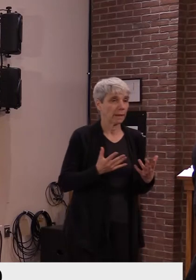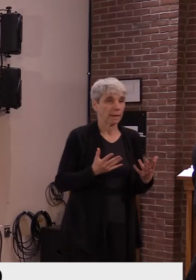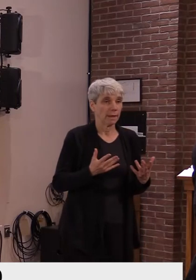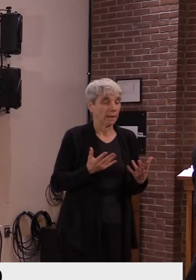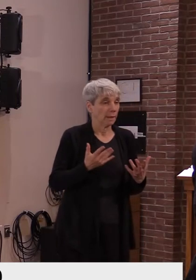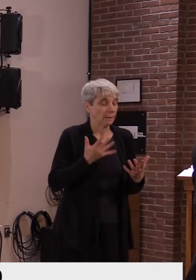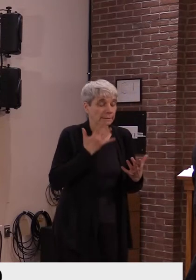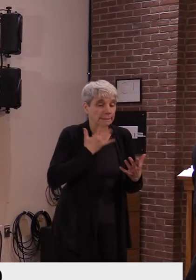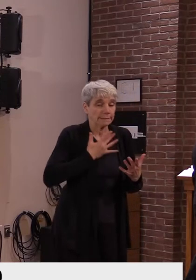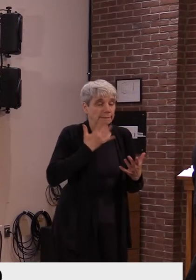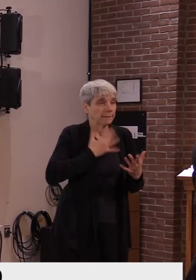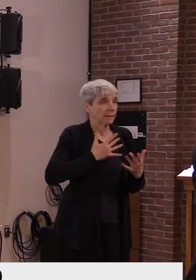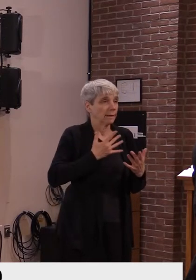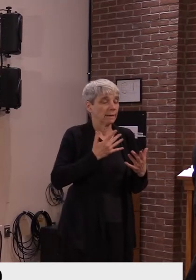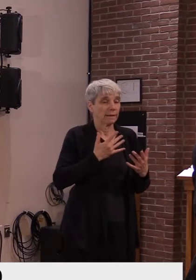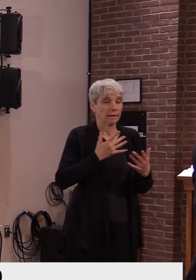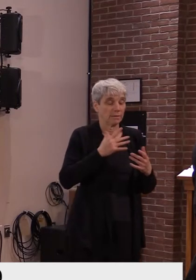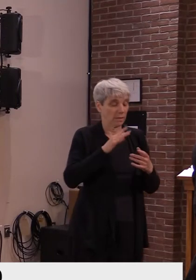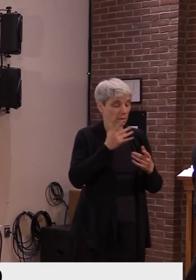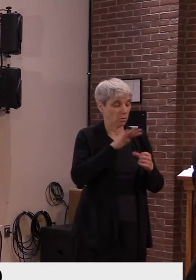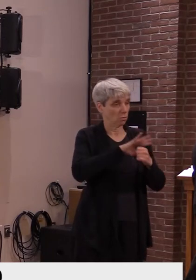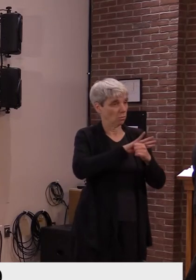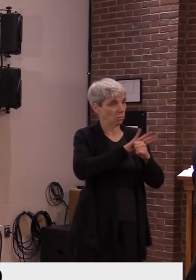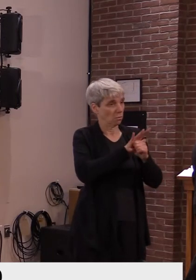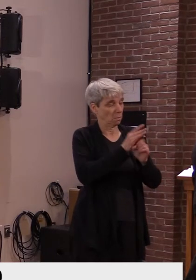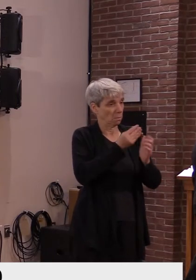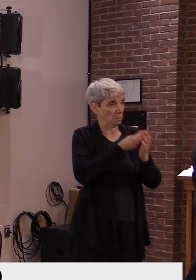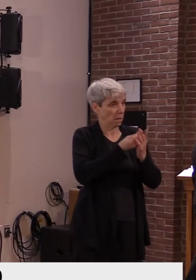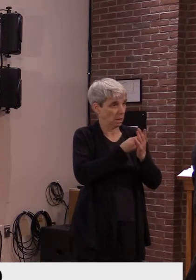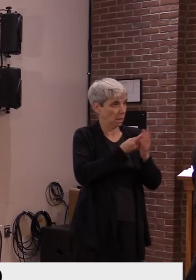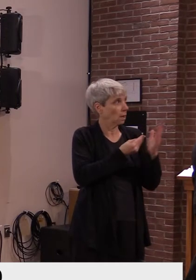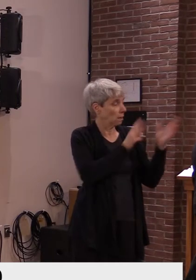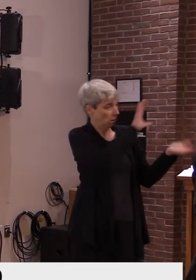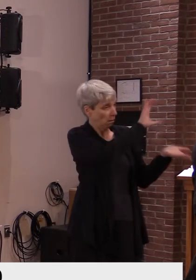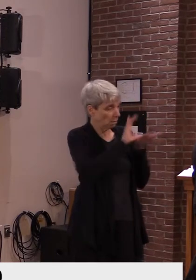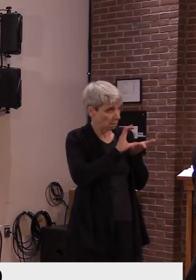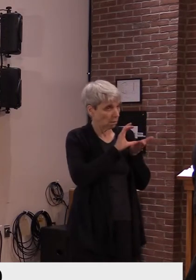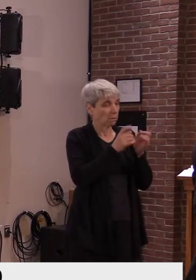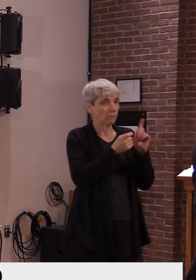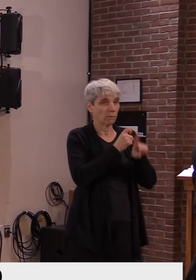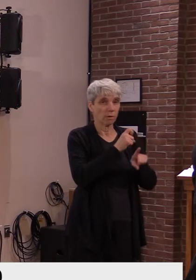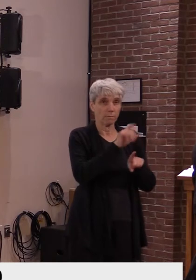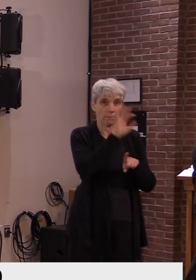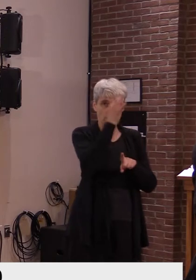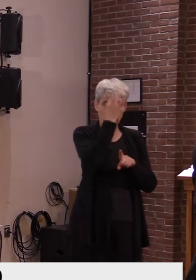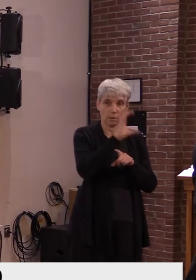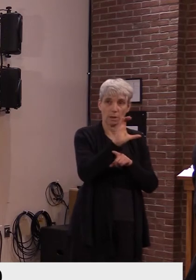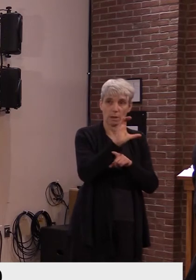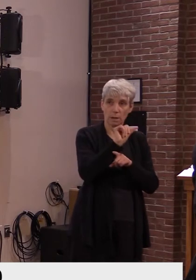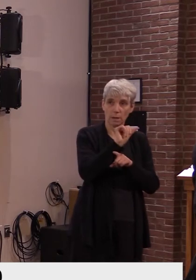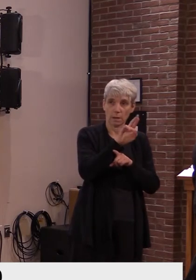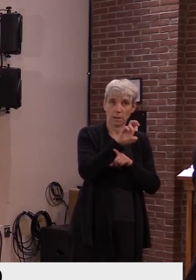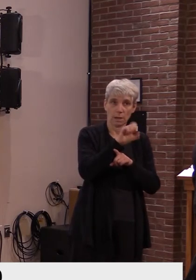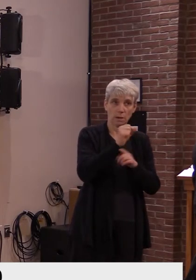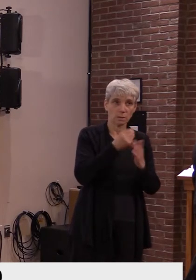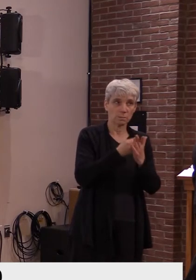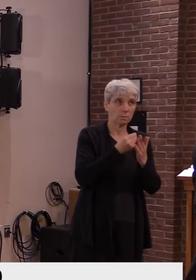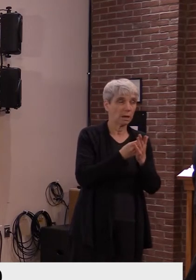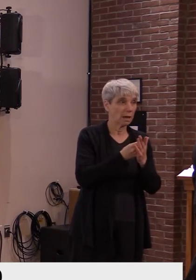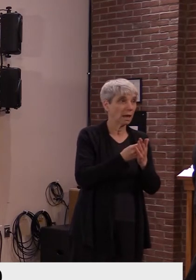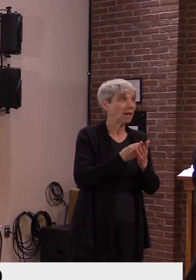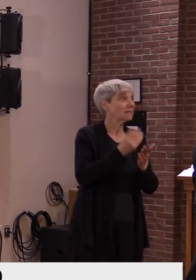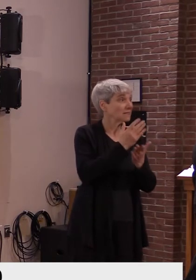dollar of, uh, Corona or, uh, coronavirus relief funds and cares act money, uh, we've received thus far need to be